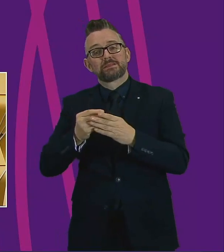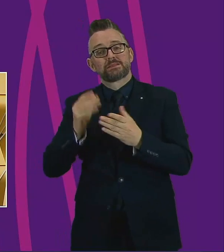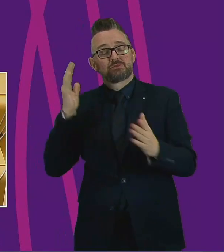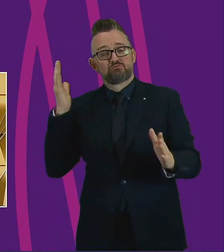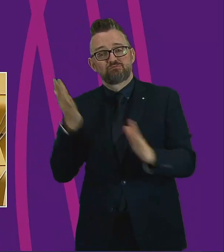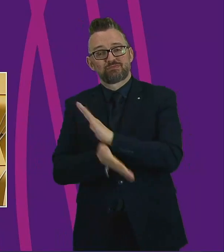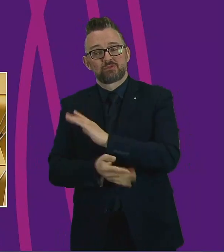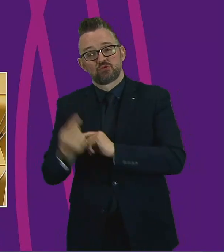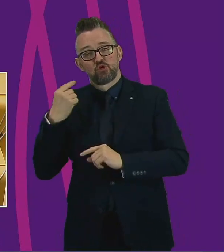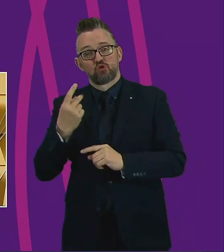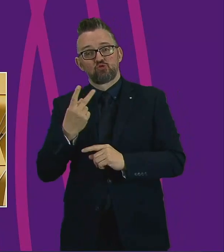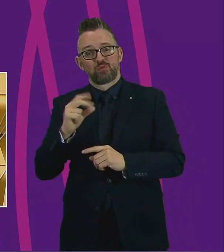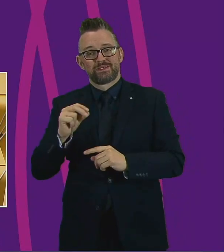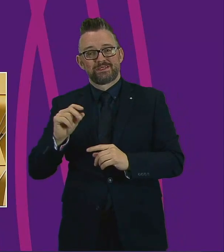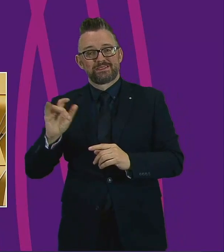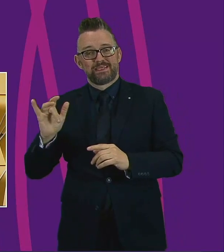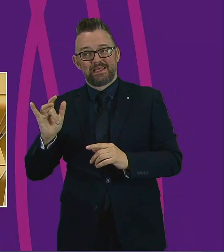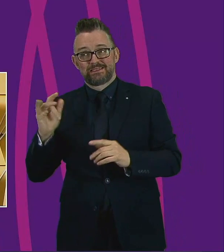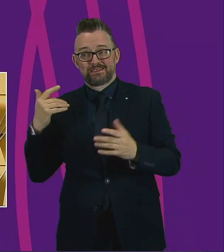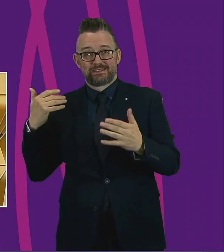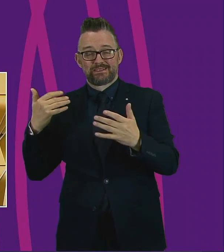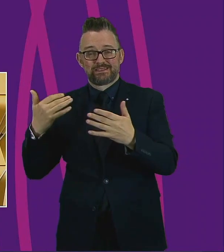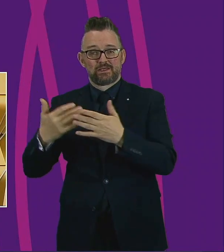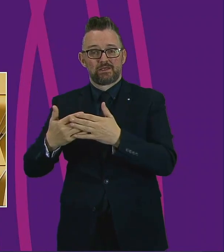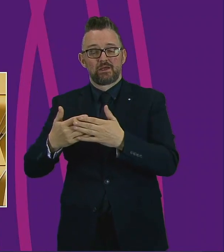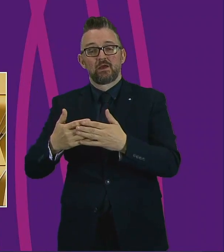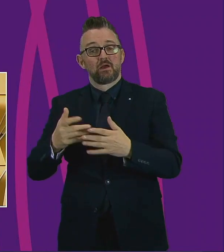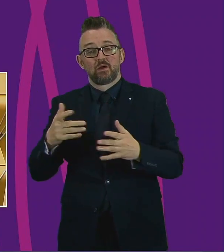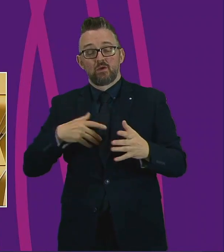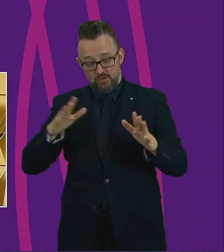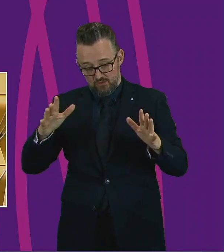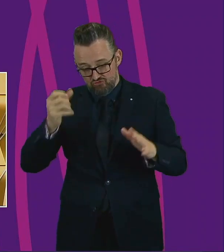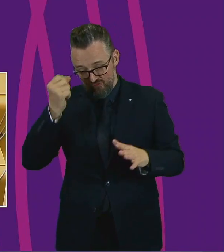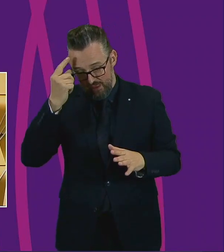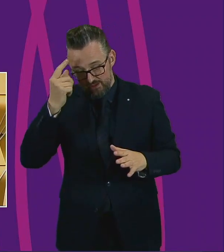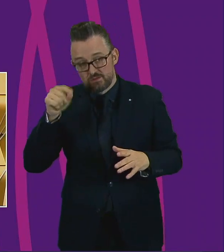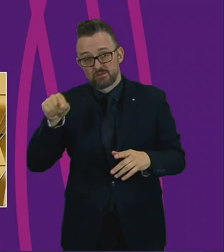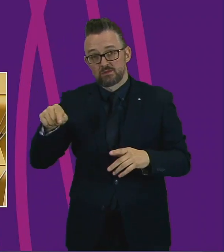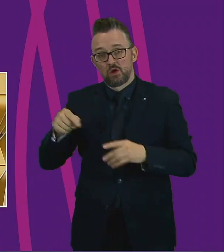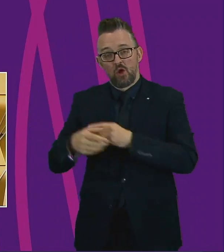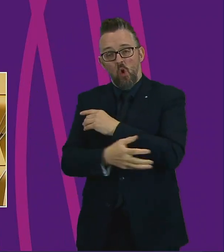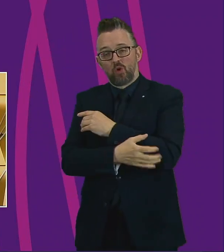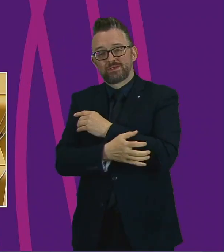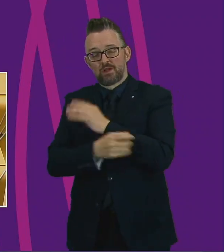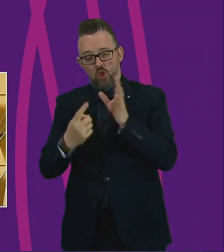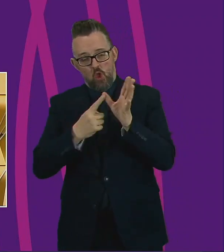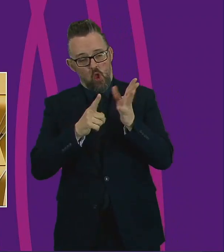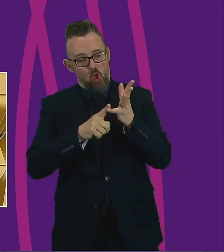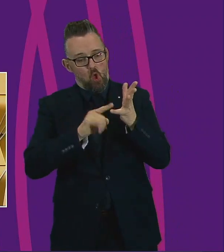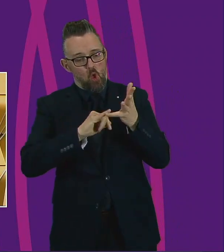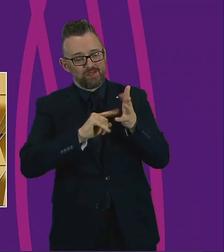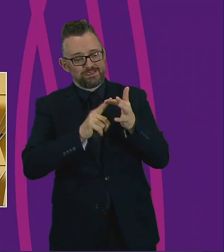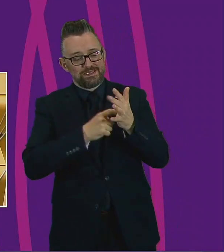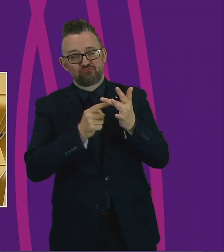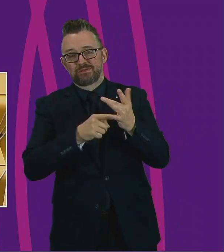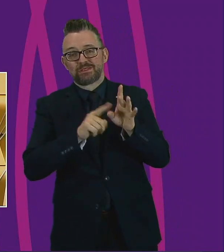the 2010s and onwards in terms of austerity, we've got to recognise austerity costs lives as well. And if we have a repeat of